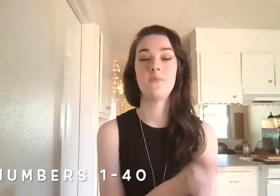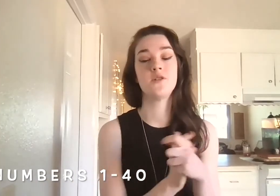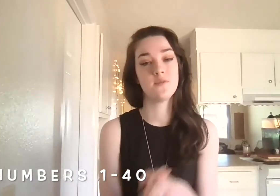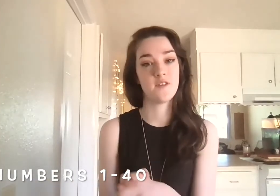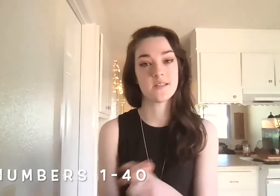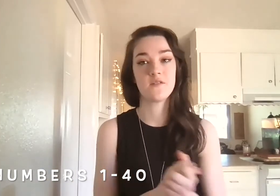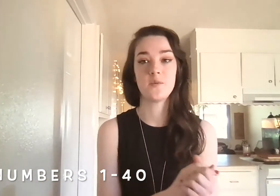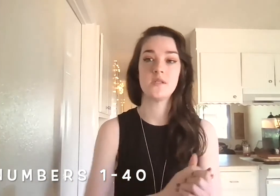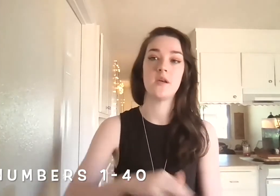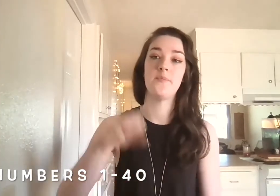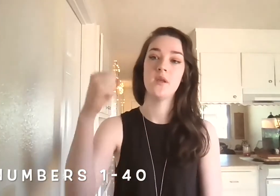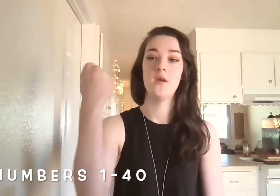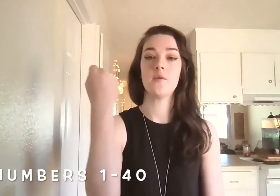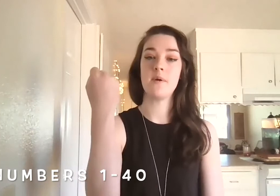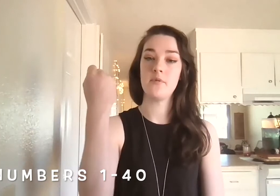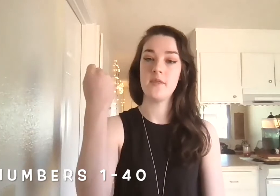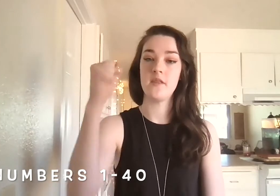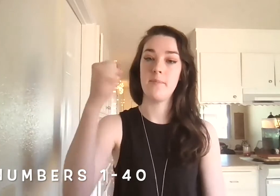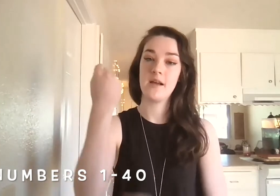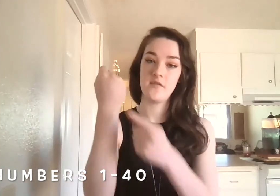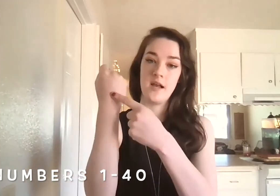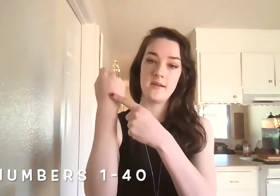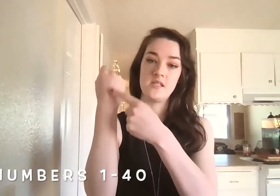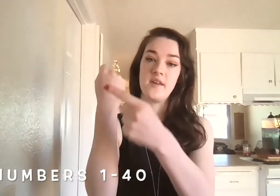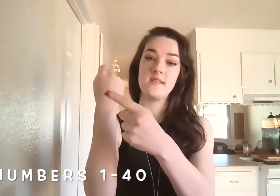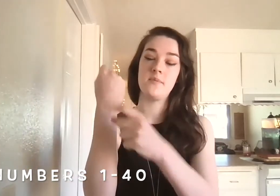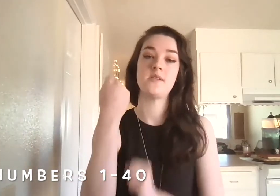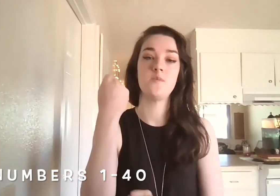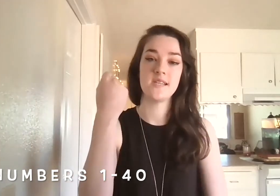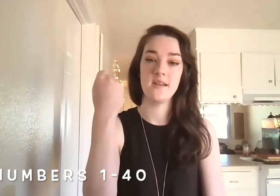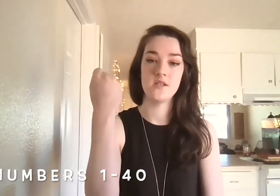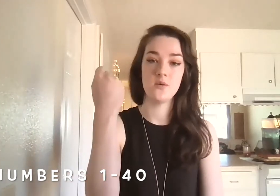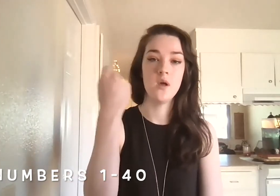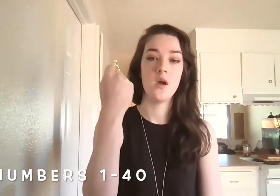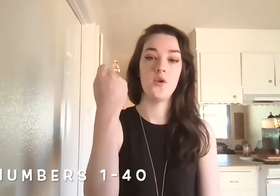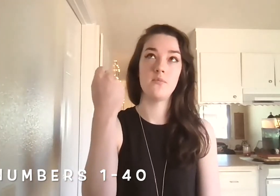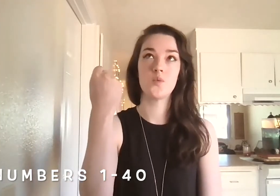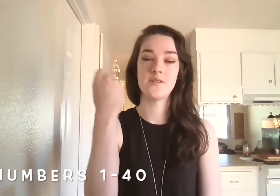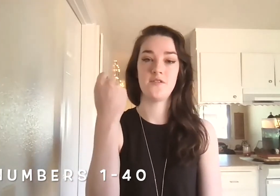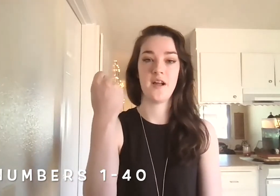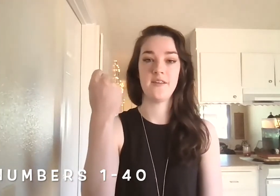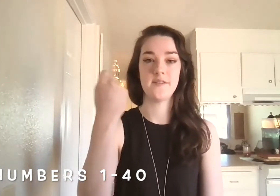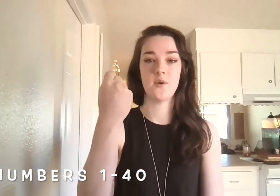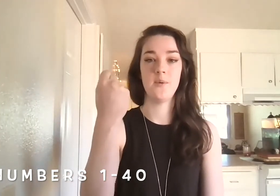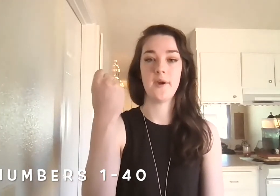then we'll do them fast afterwards. So remembering that the back of our hand is facing the person we're signing to on numbers 1 to 5. So here we go.